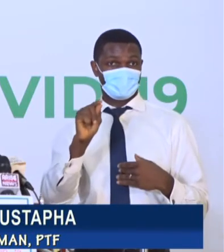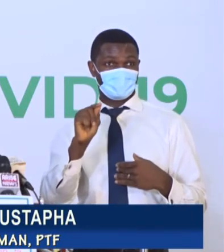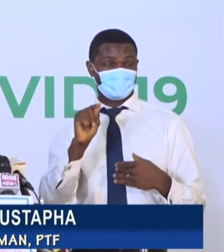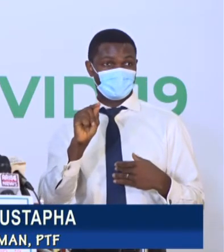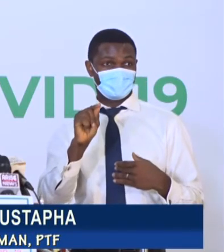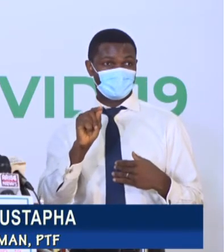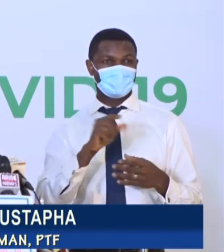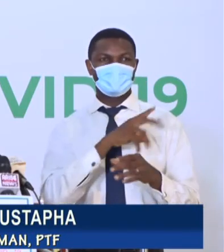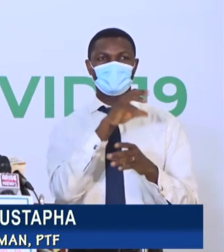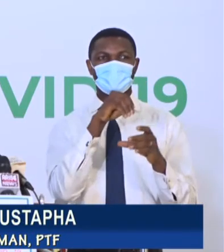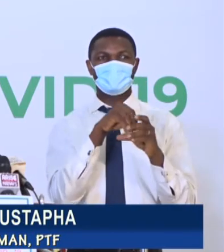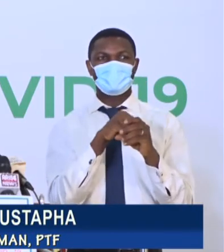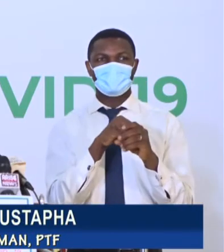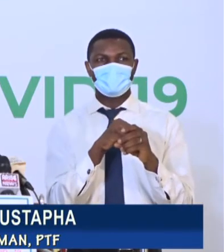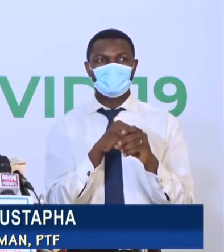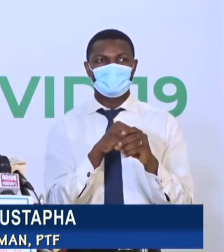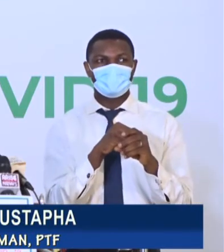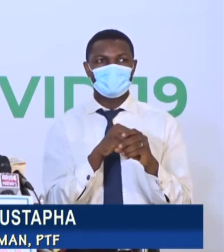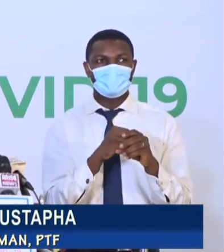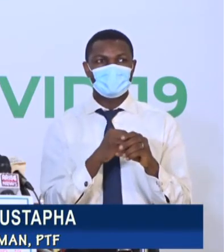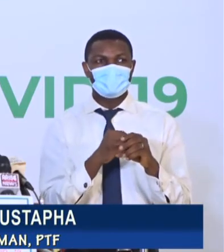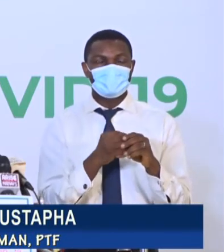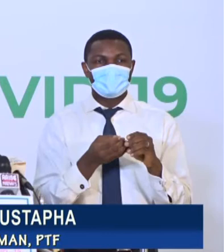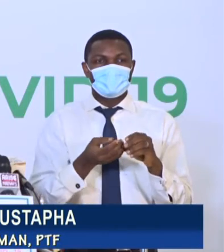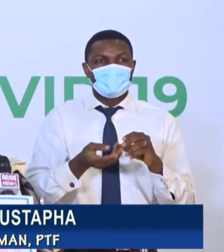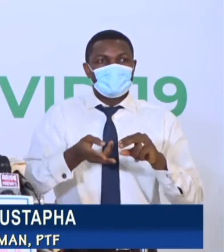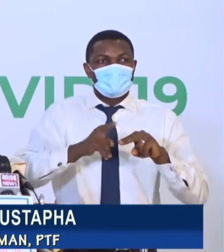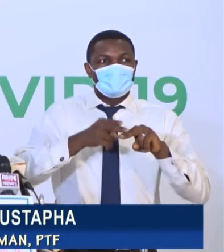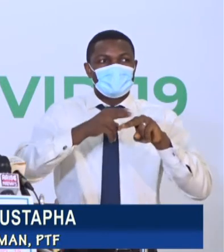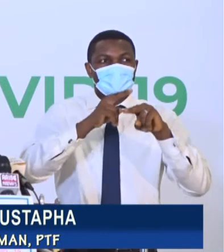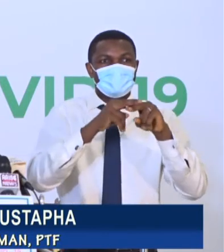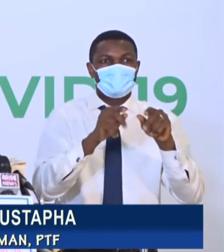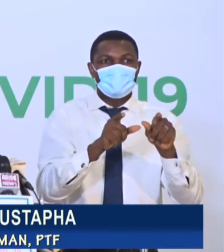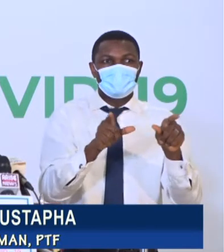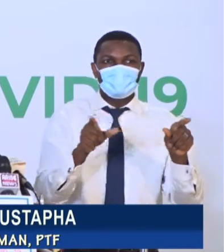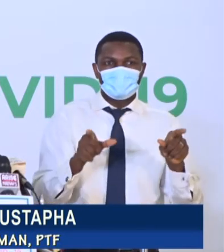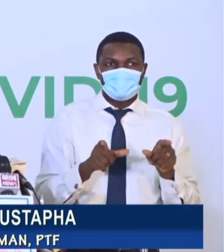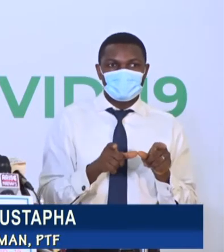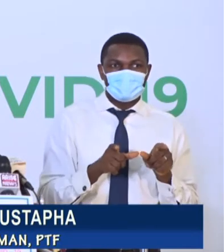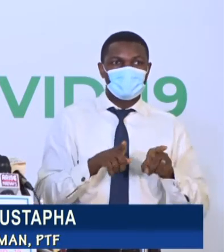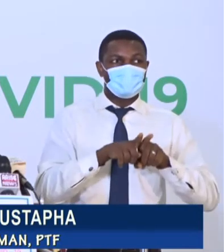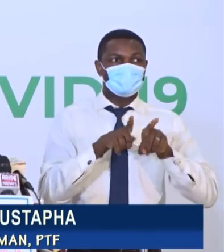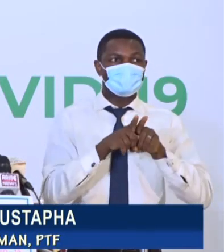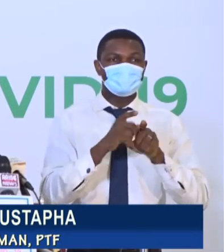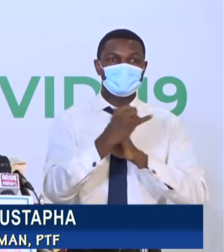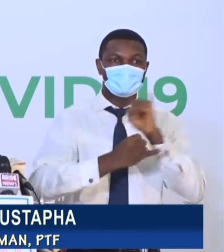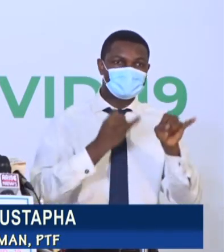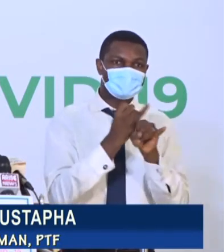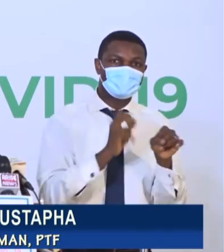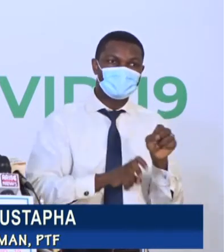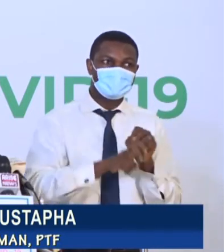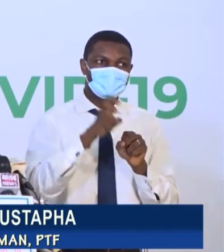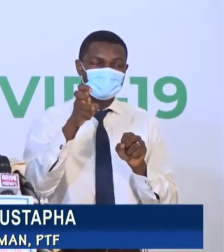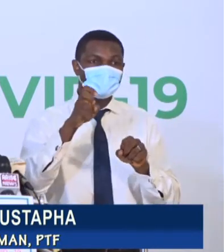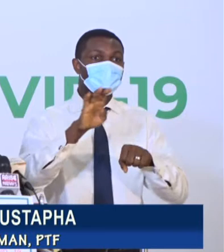included increased local and international travels, business and reopening